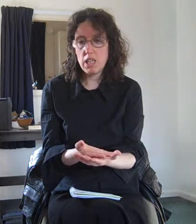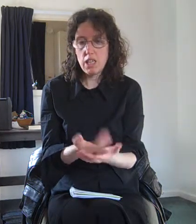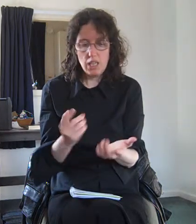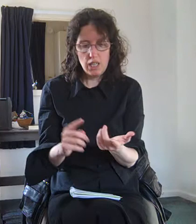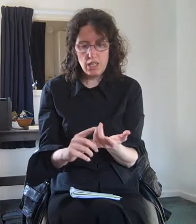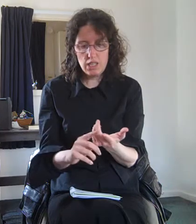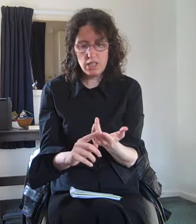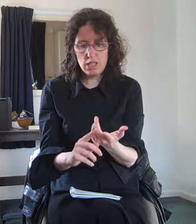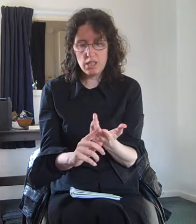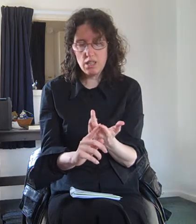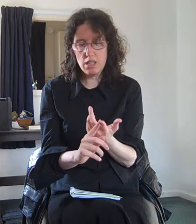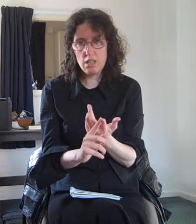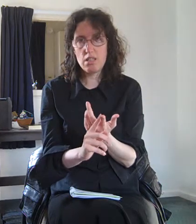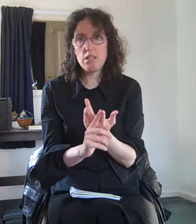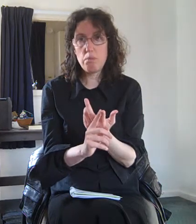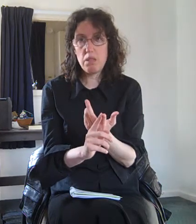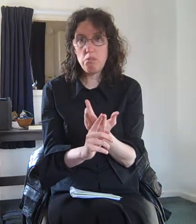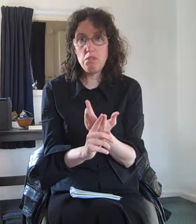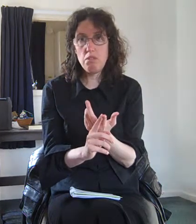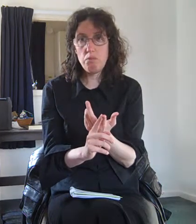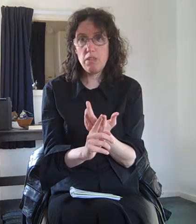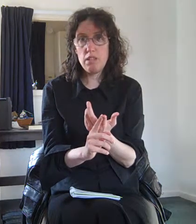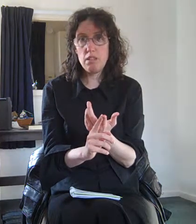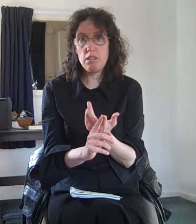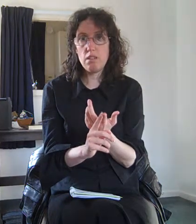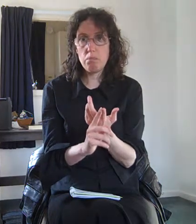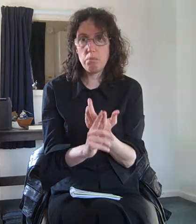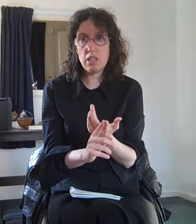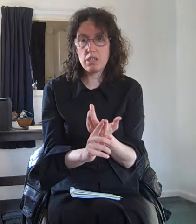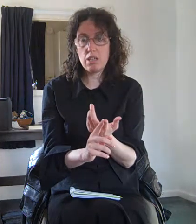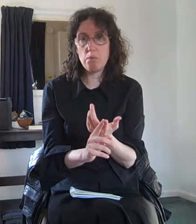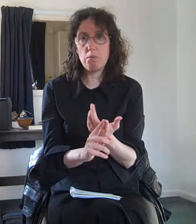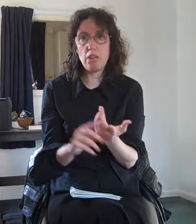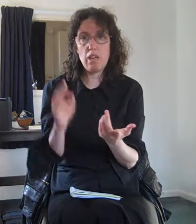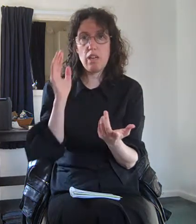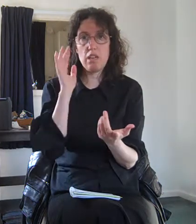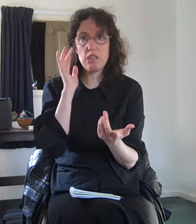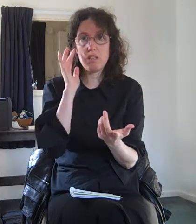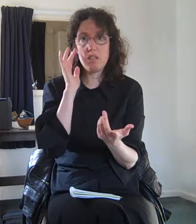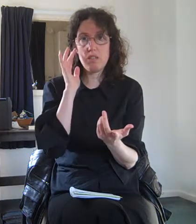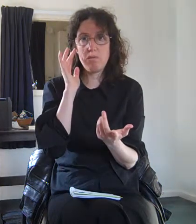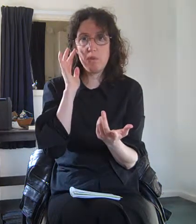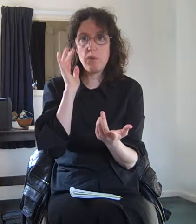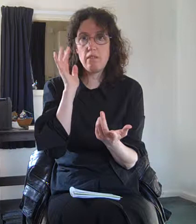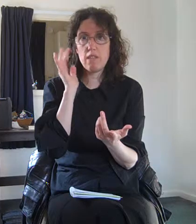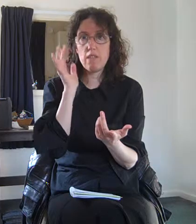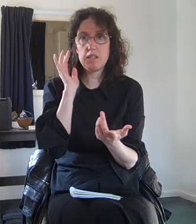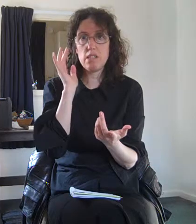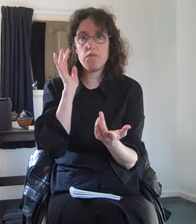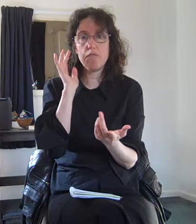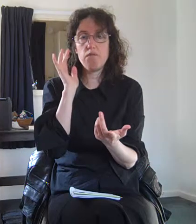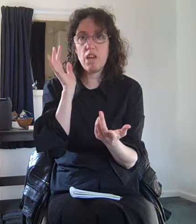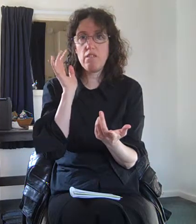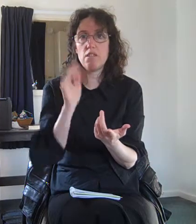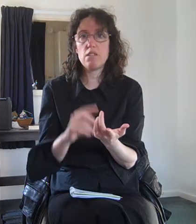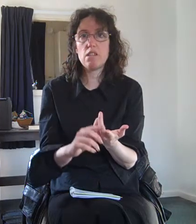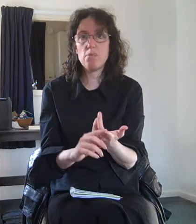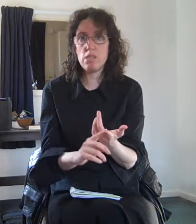is the people who've been picked up and have been wearing glasses for a very long time